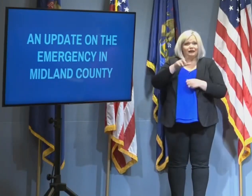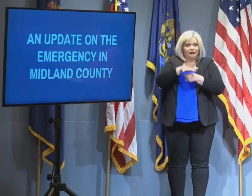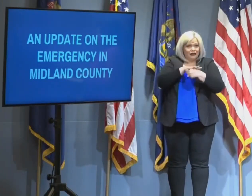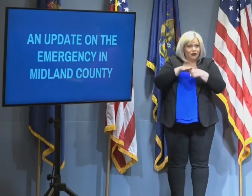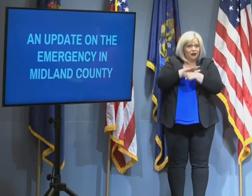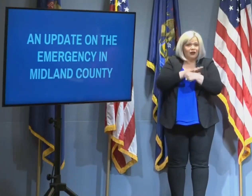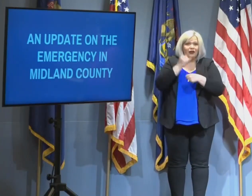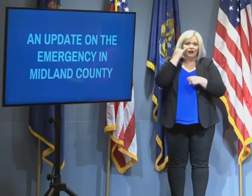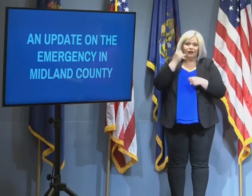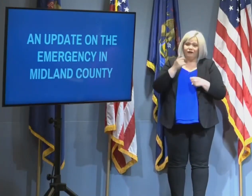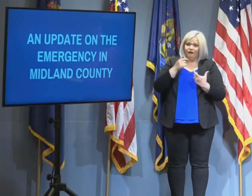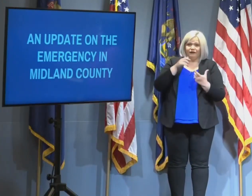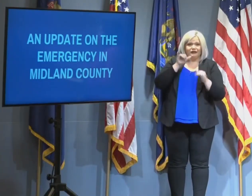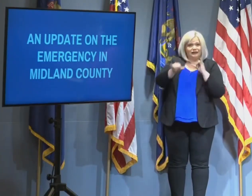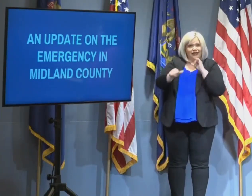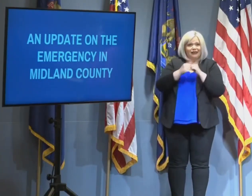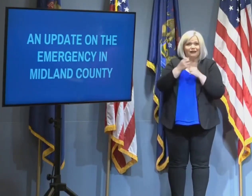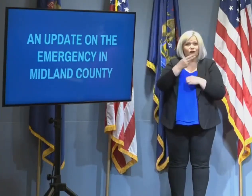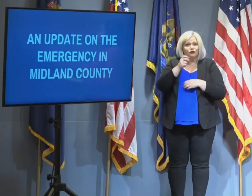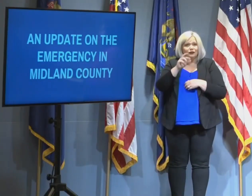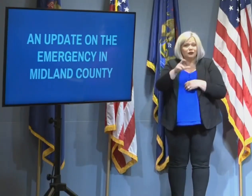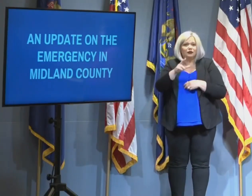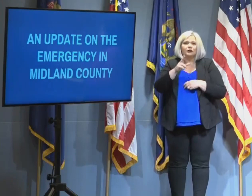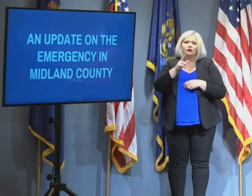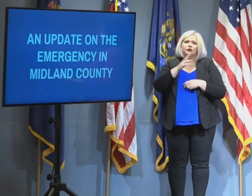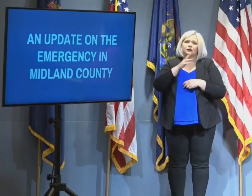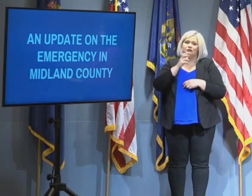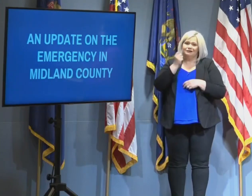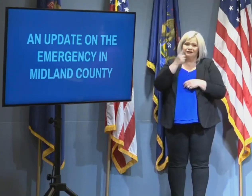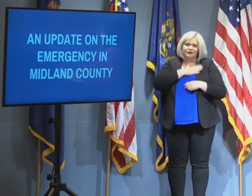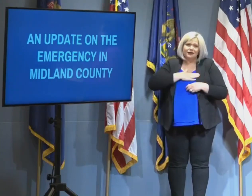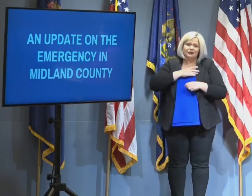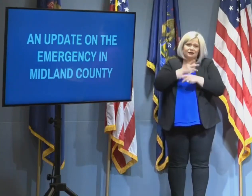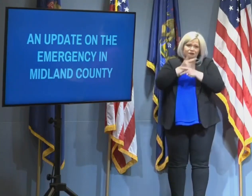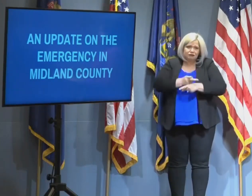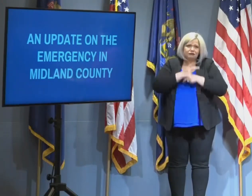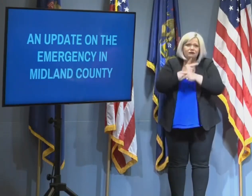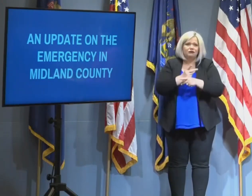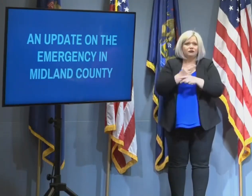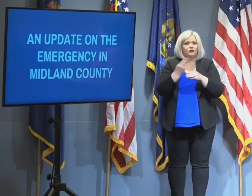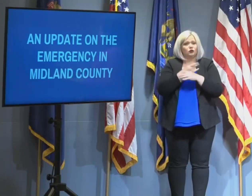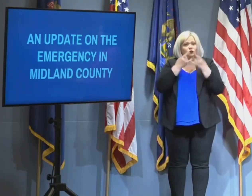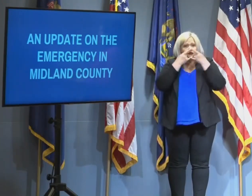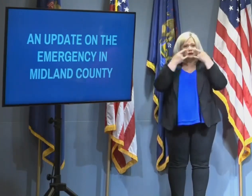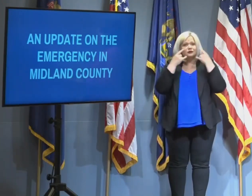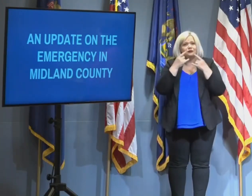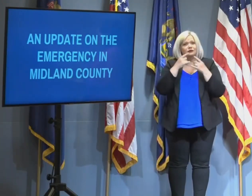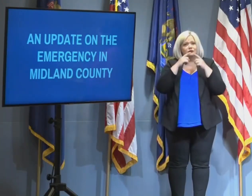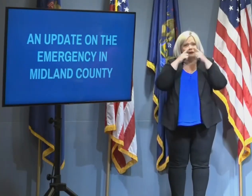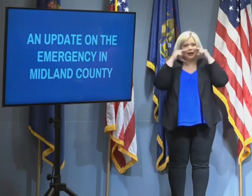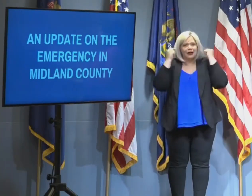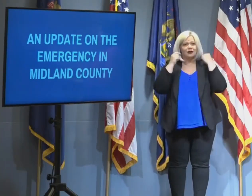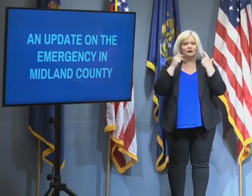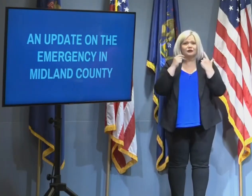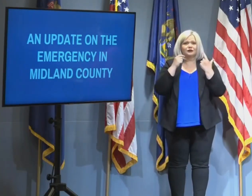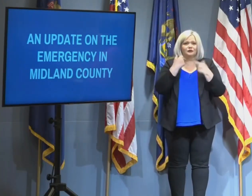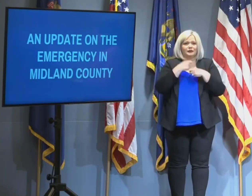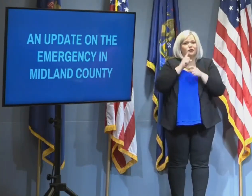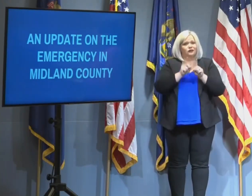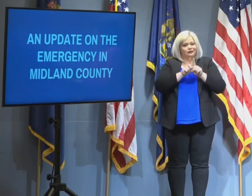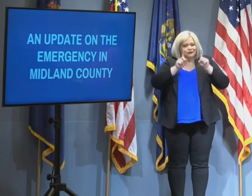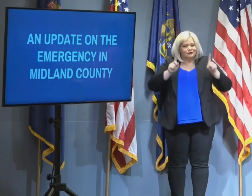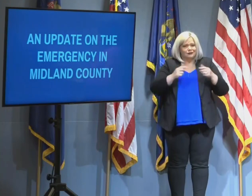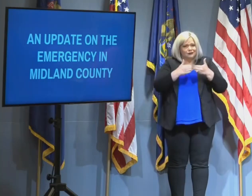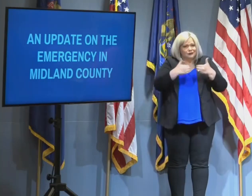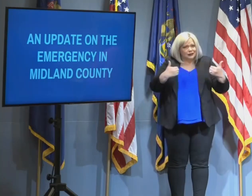if you're in a shelter, please take precautions to protect yourself and continue to wear masks. Stay six feet apart. Wash